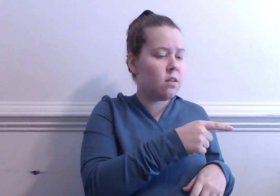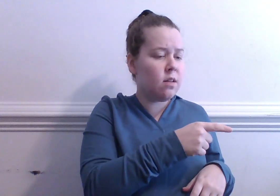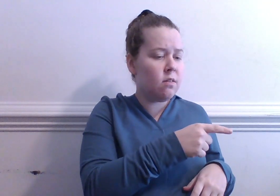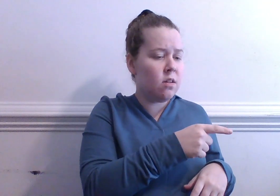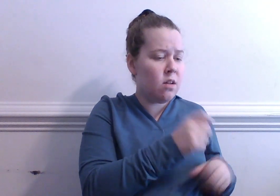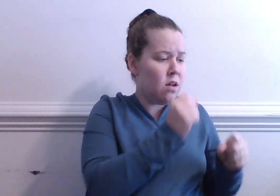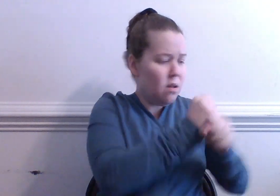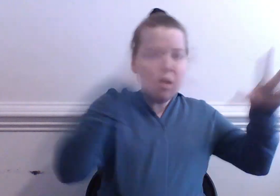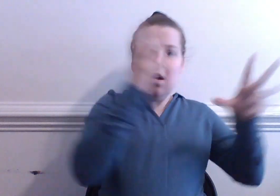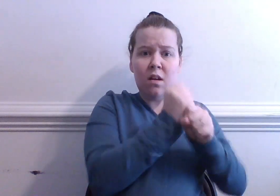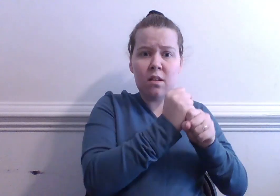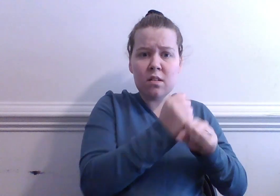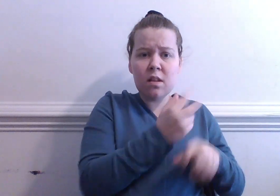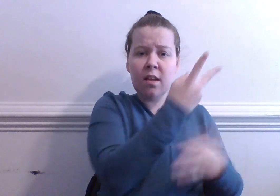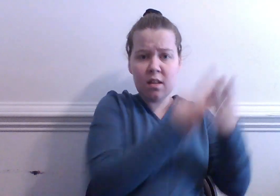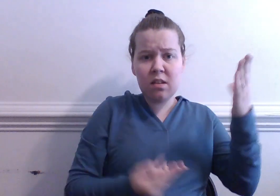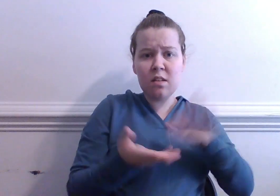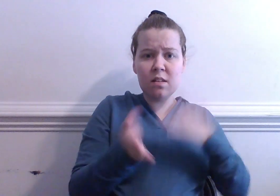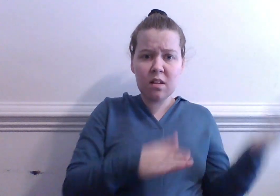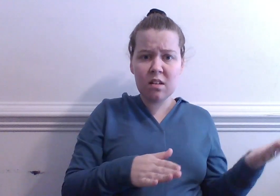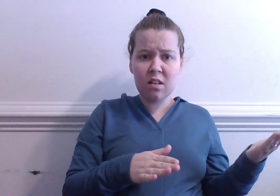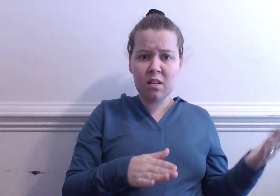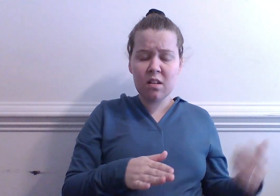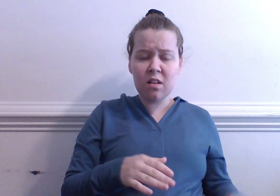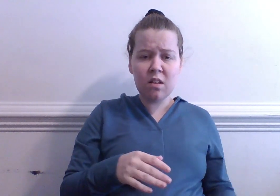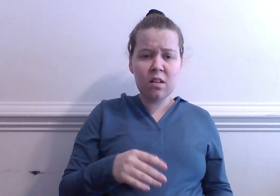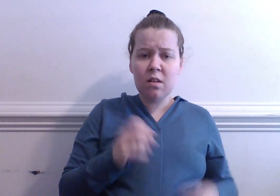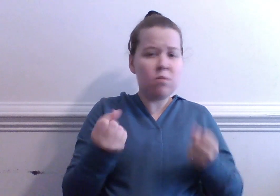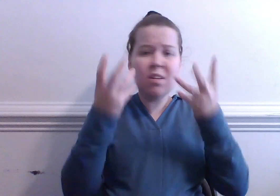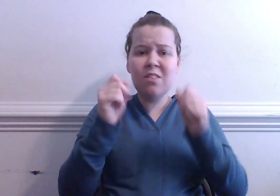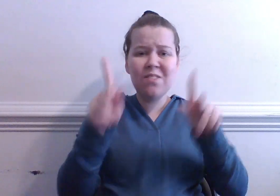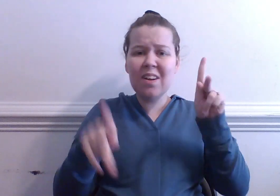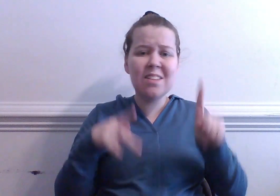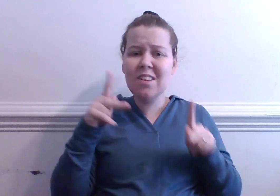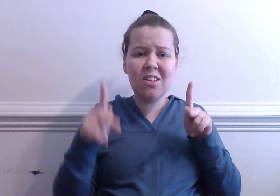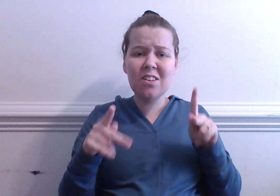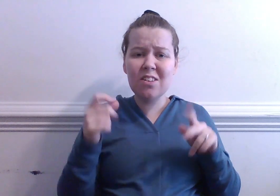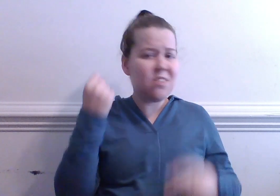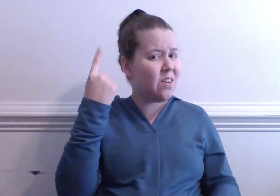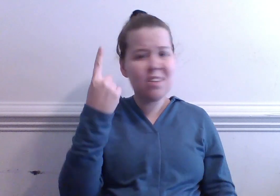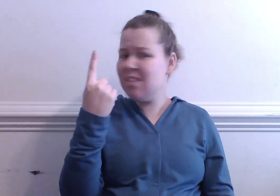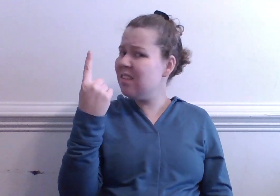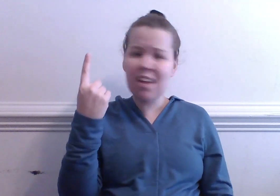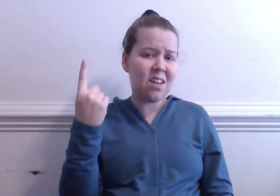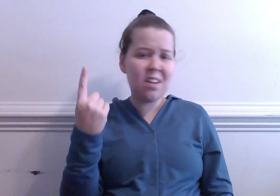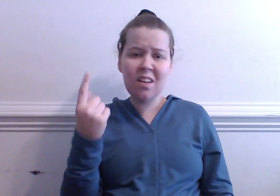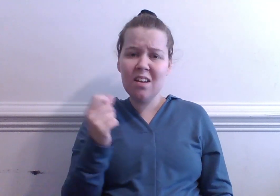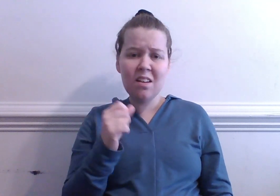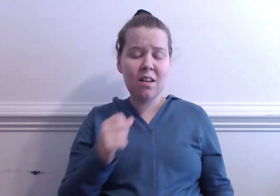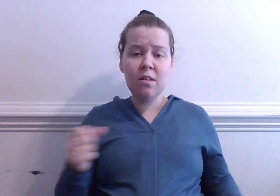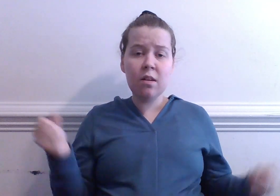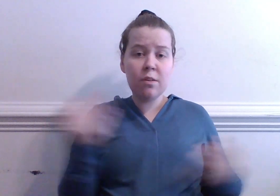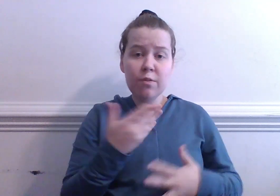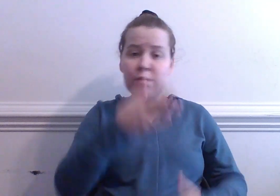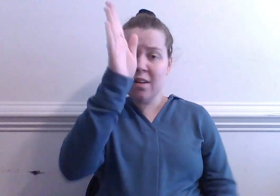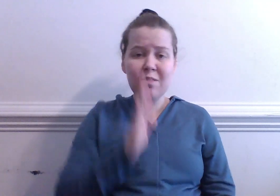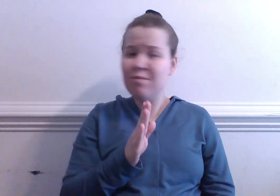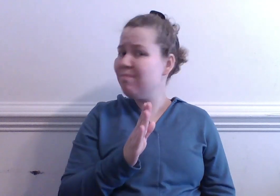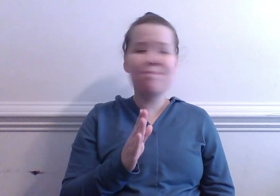in his face I'm not the only one who finds it hard to understand I'm not afraid of God, I am